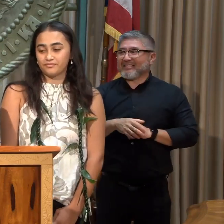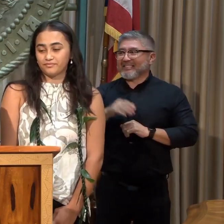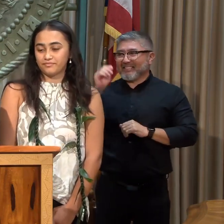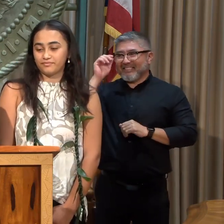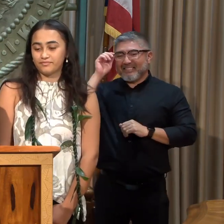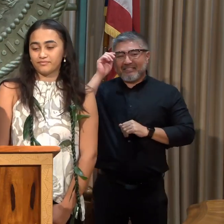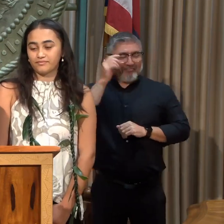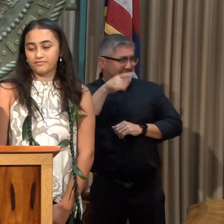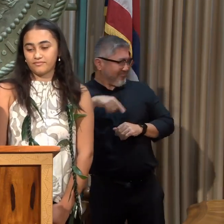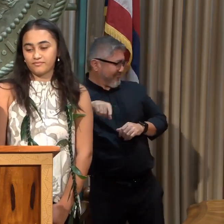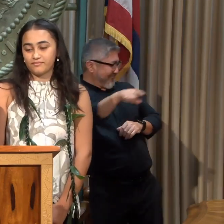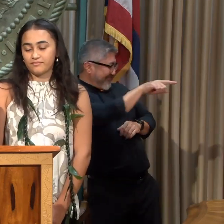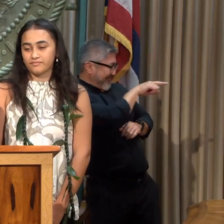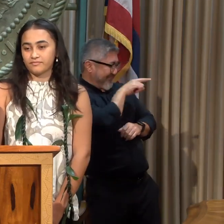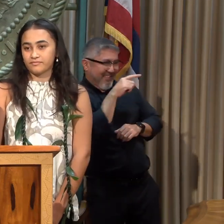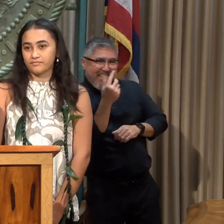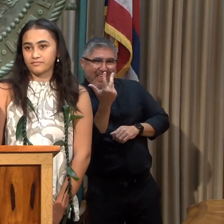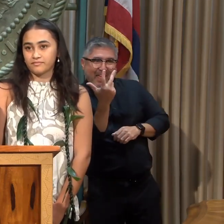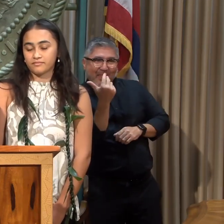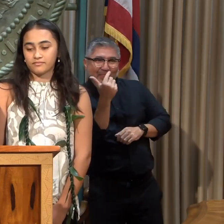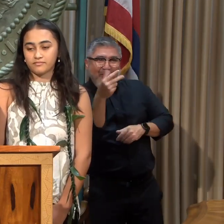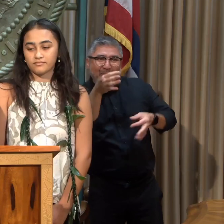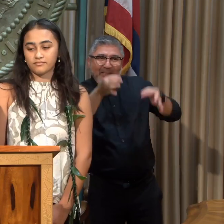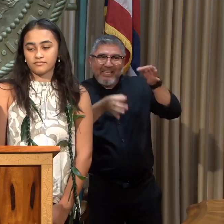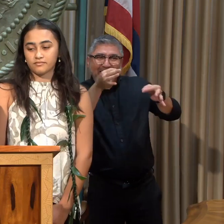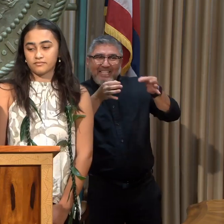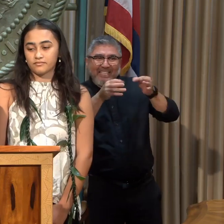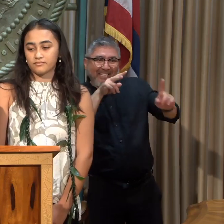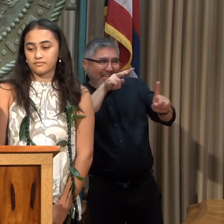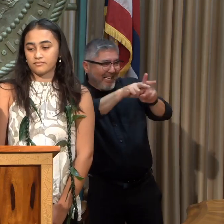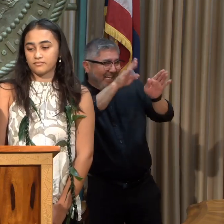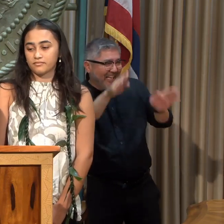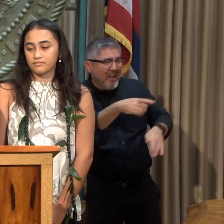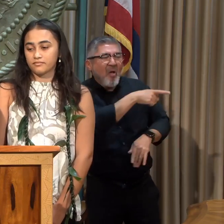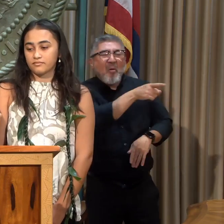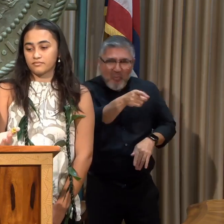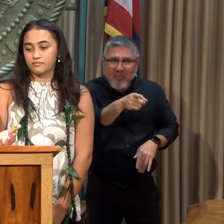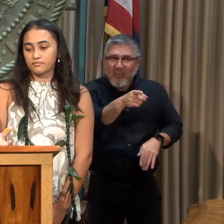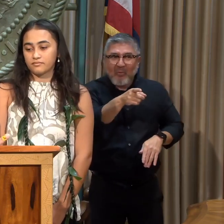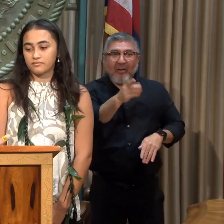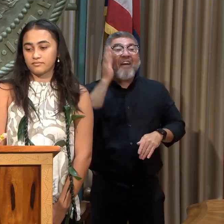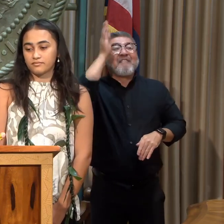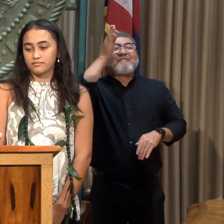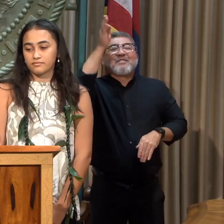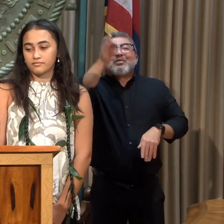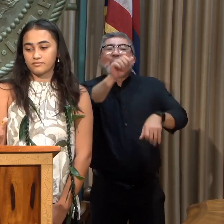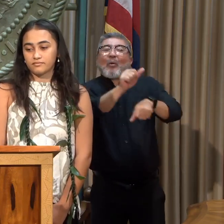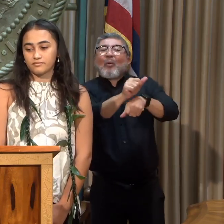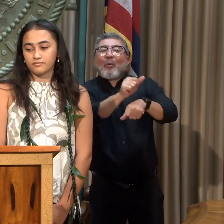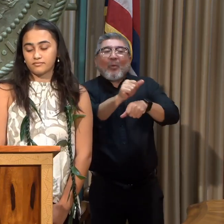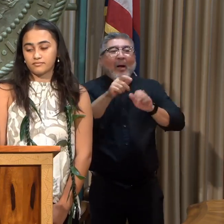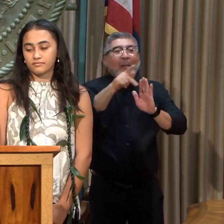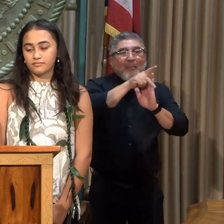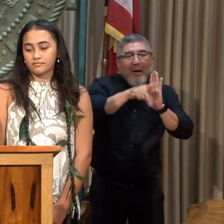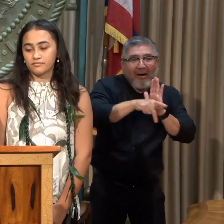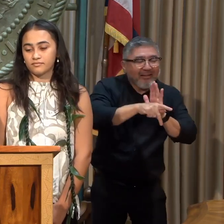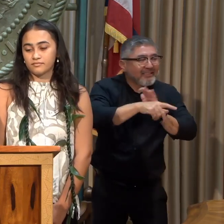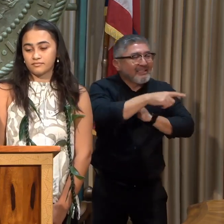individuals that brought this suit to consider policy work, perhaps elected office, perhaps